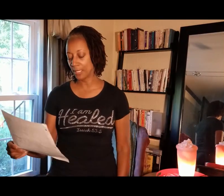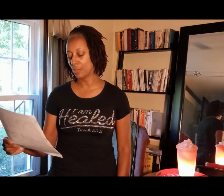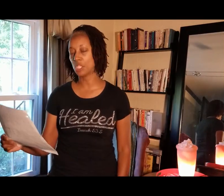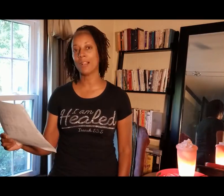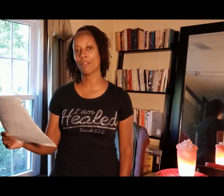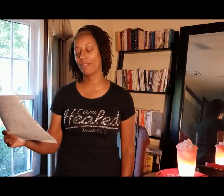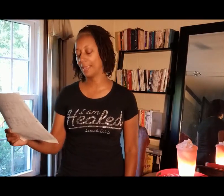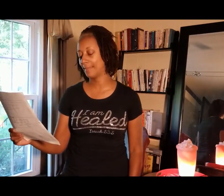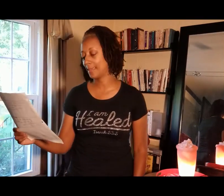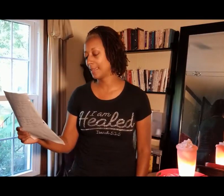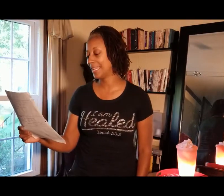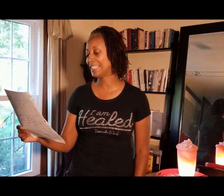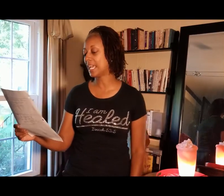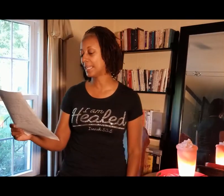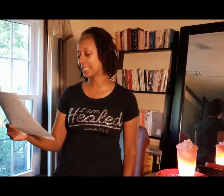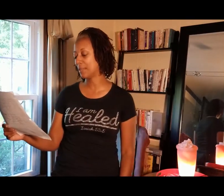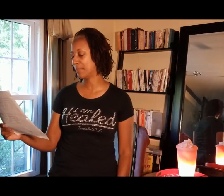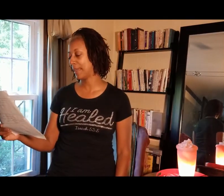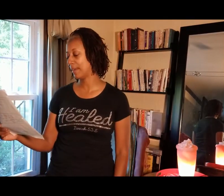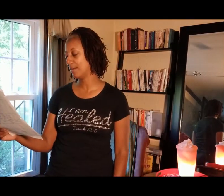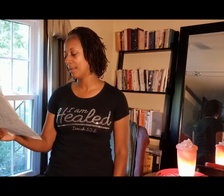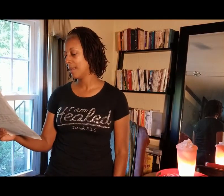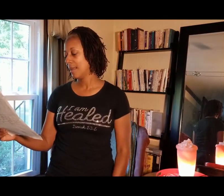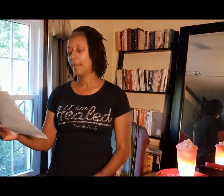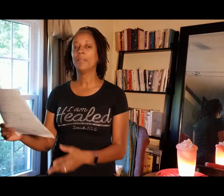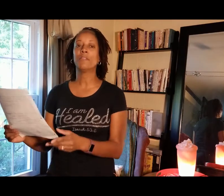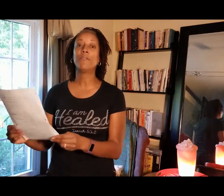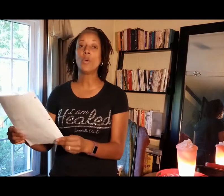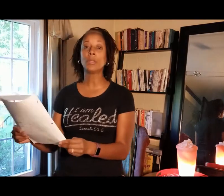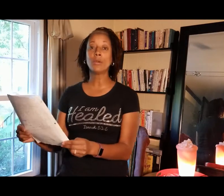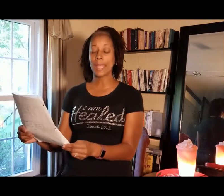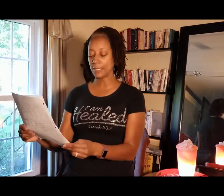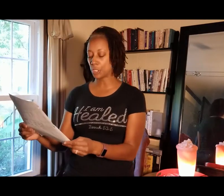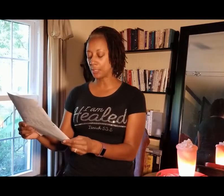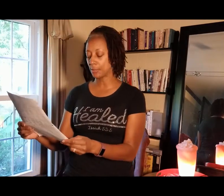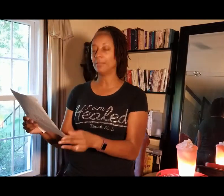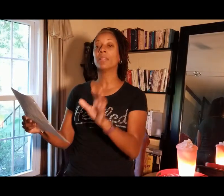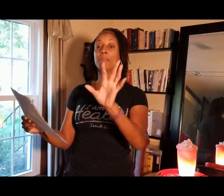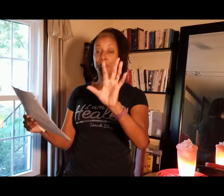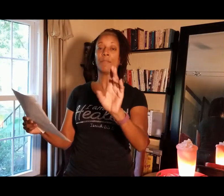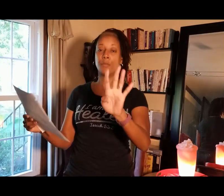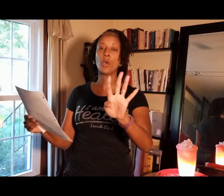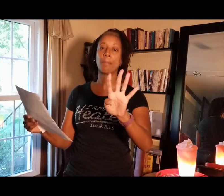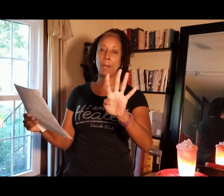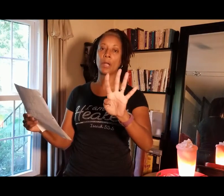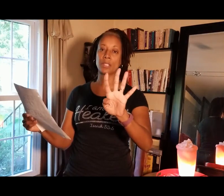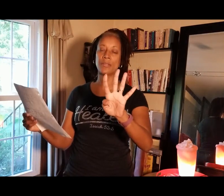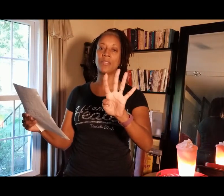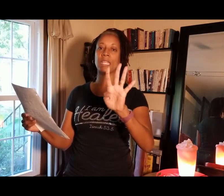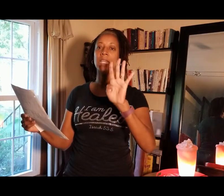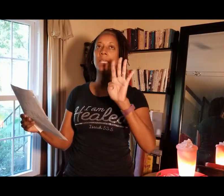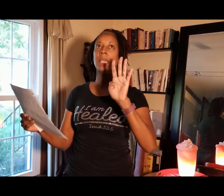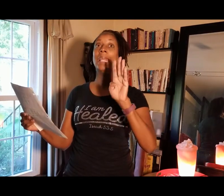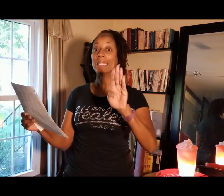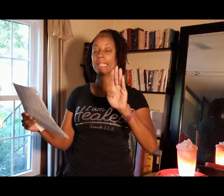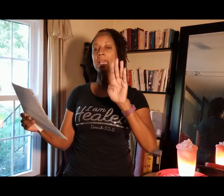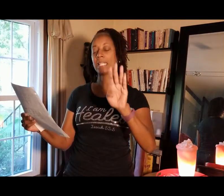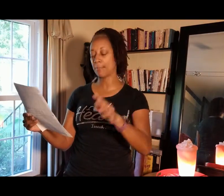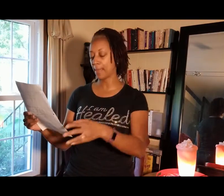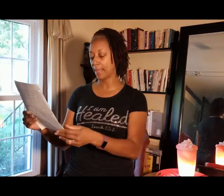geography. The Hittite empire. The four locations, the four parts of the Hittite empire.